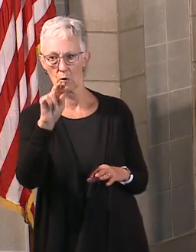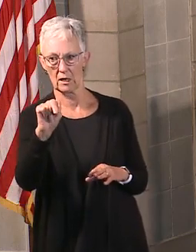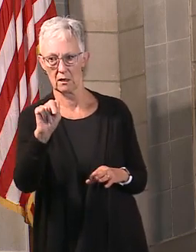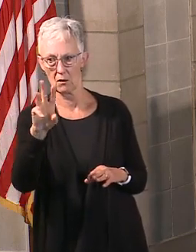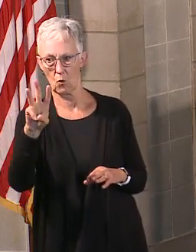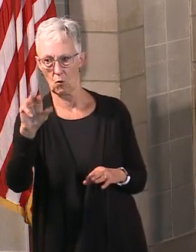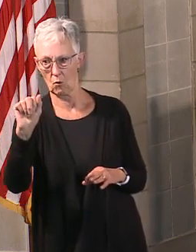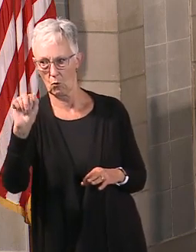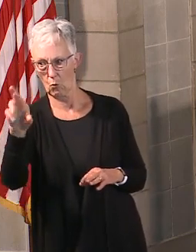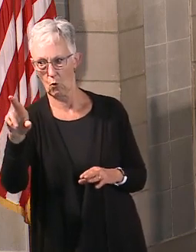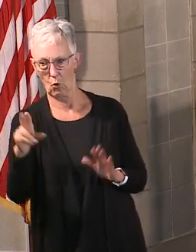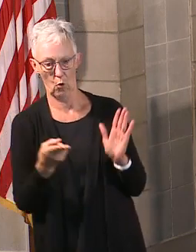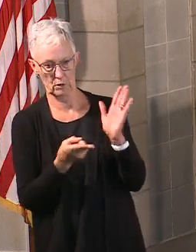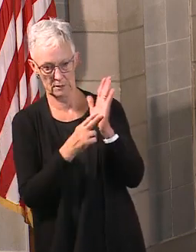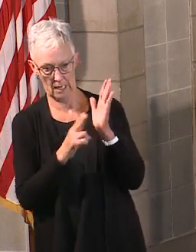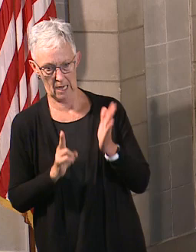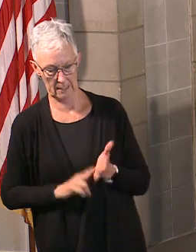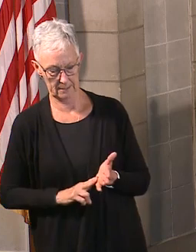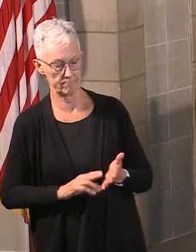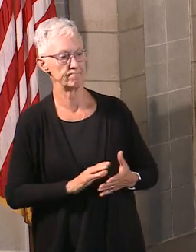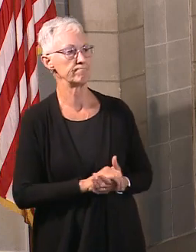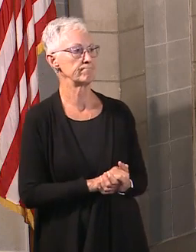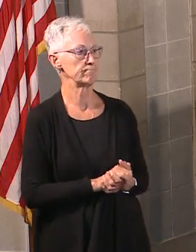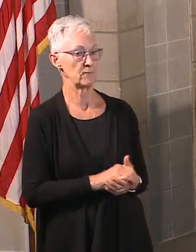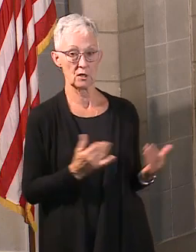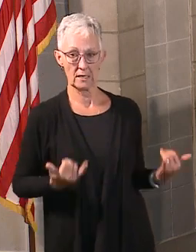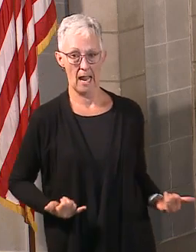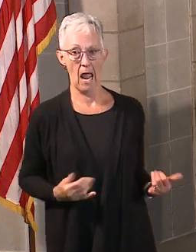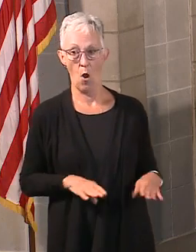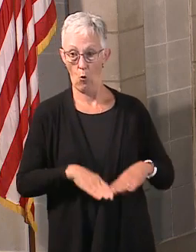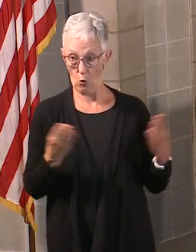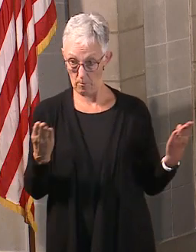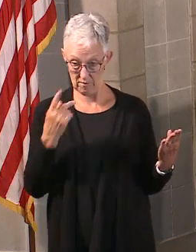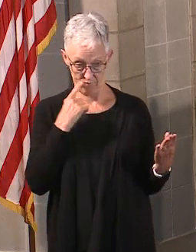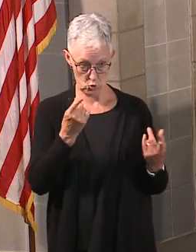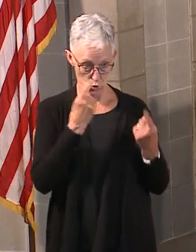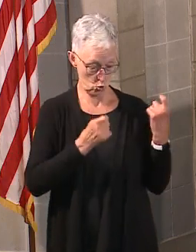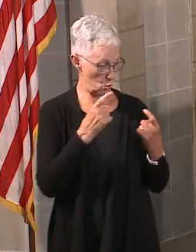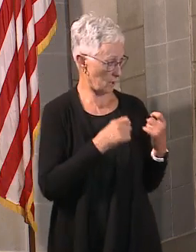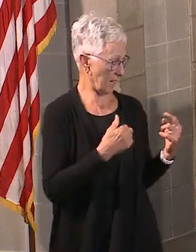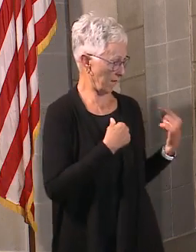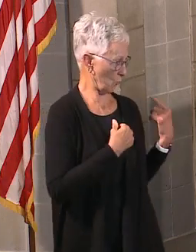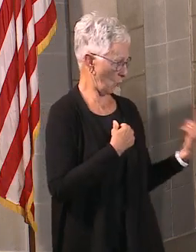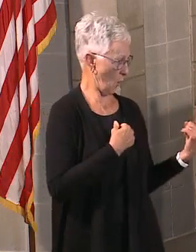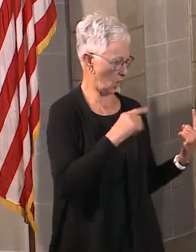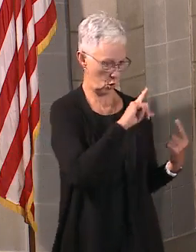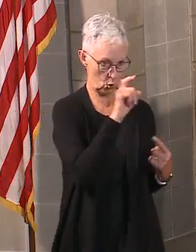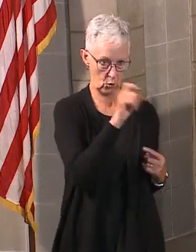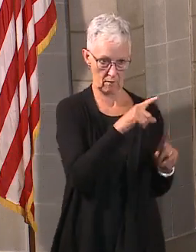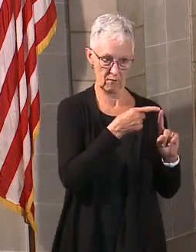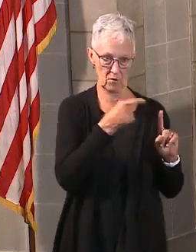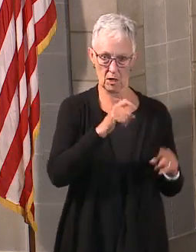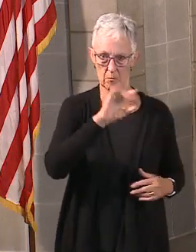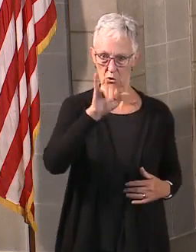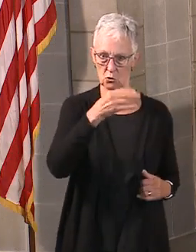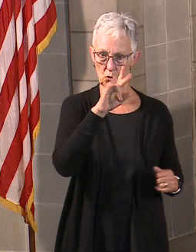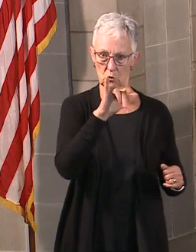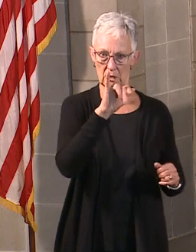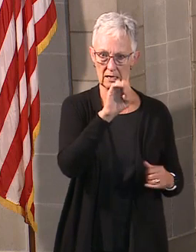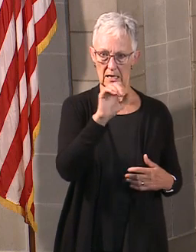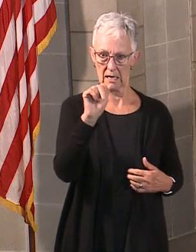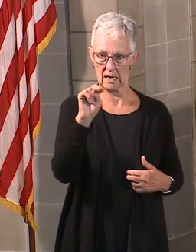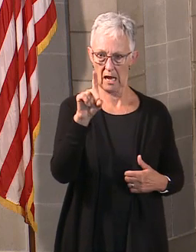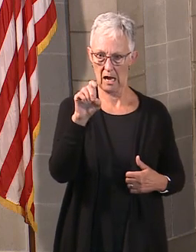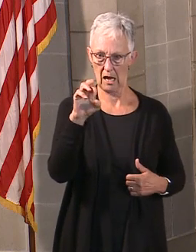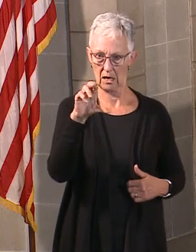going to go ahead and get into the Q&A. And we had one question submitted ahead of time from Julie Anderson of the Omaha World Herald.